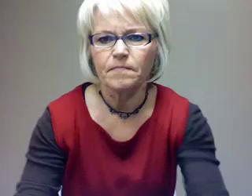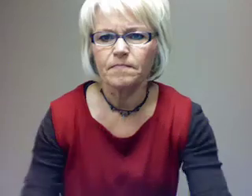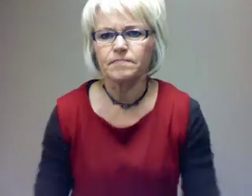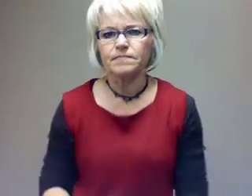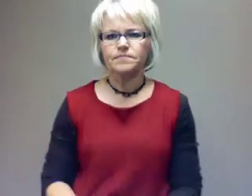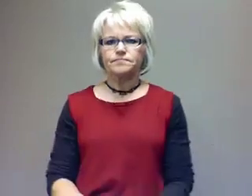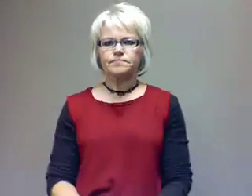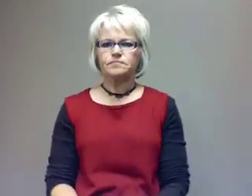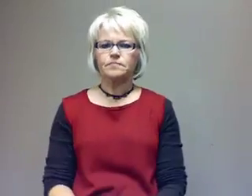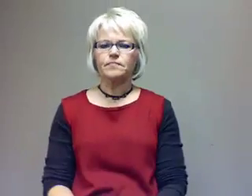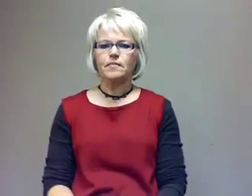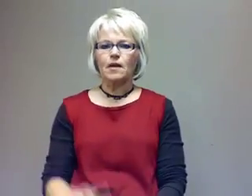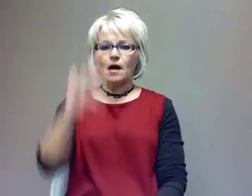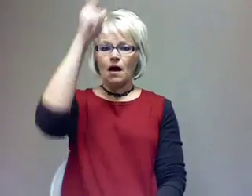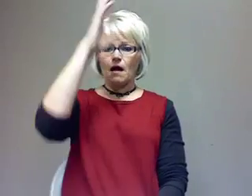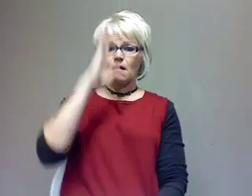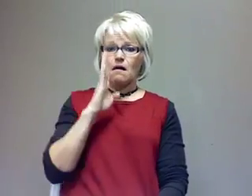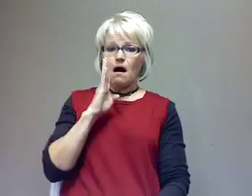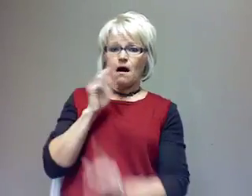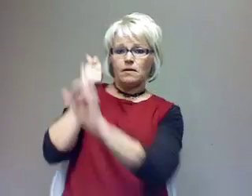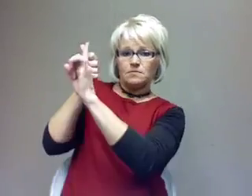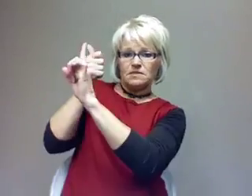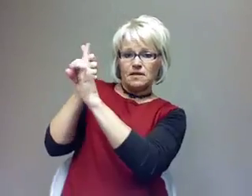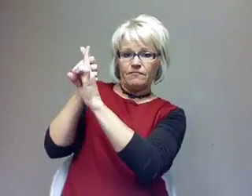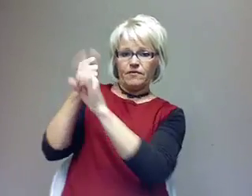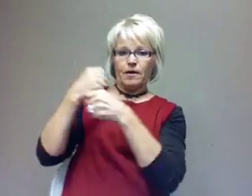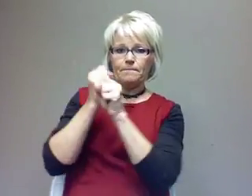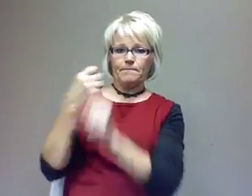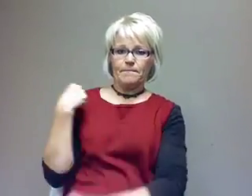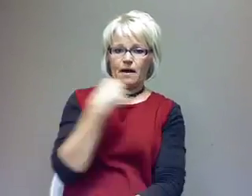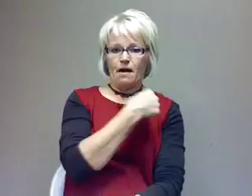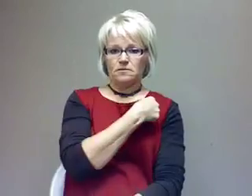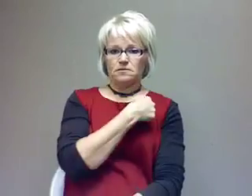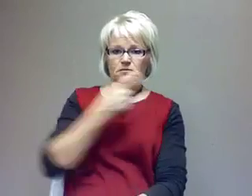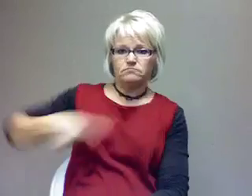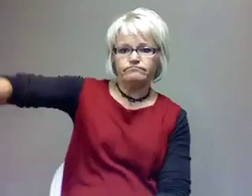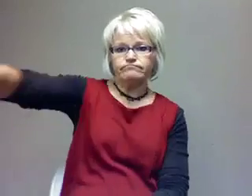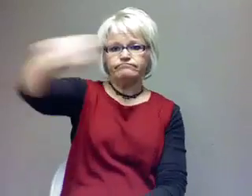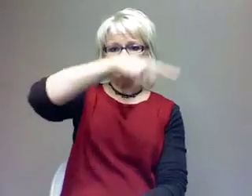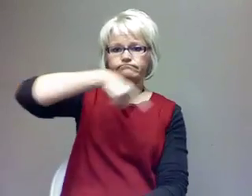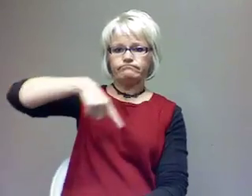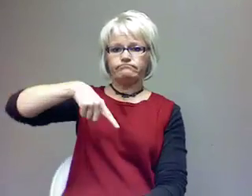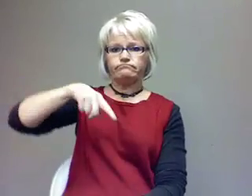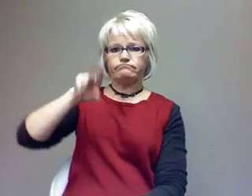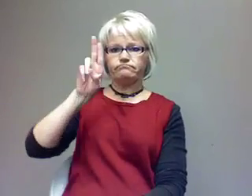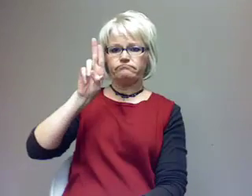and wonderfully made. And the God of the heavens is the one